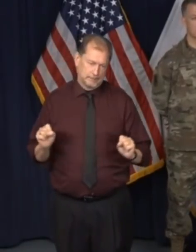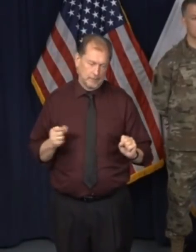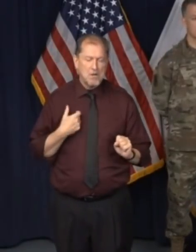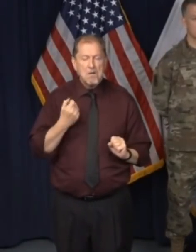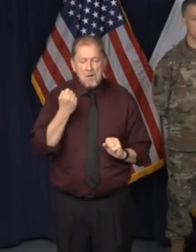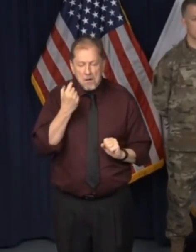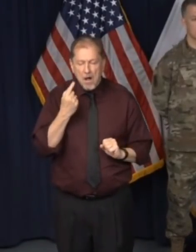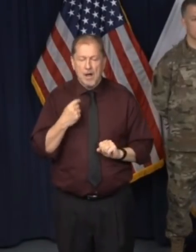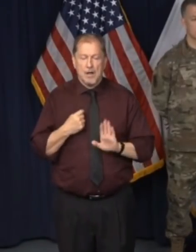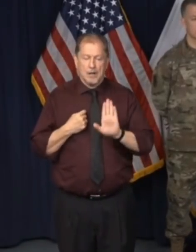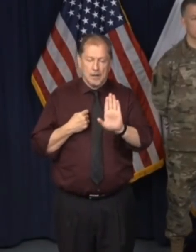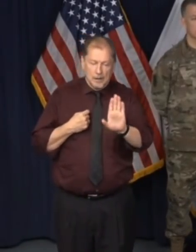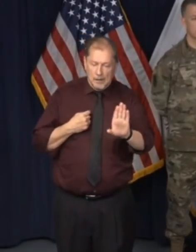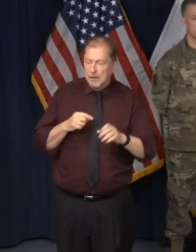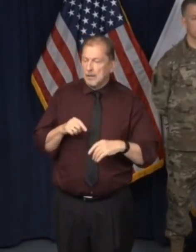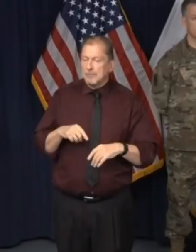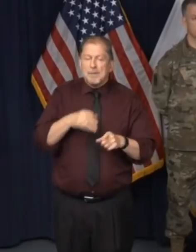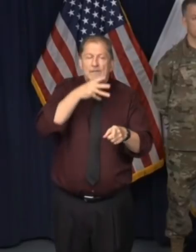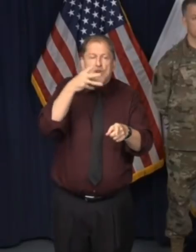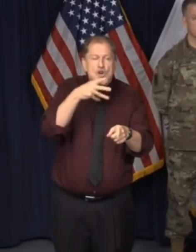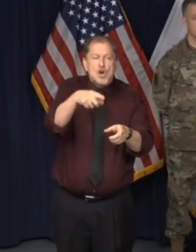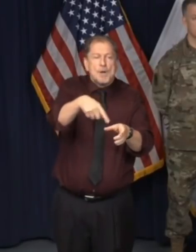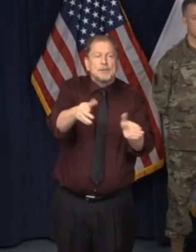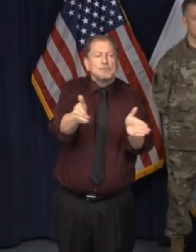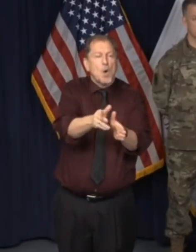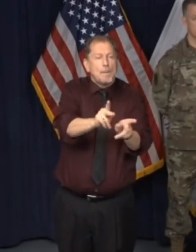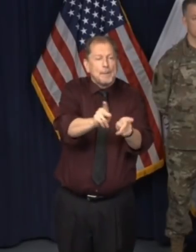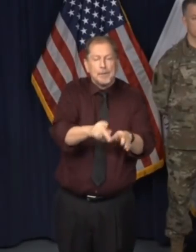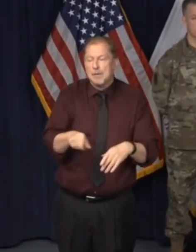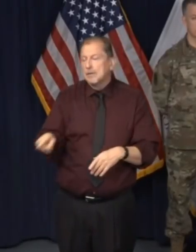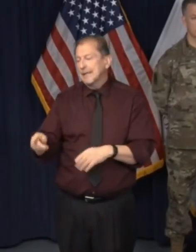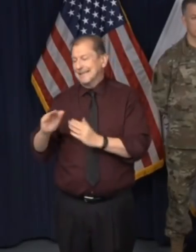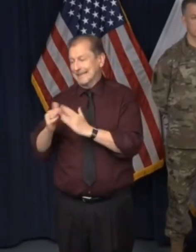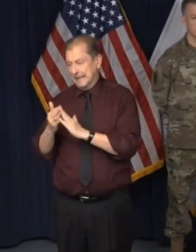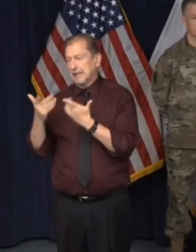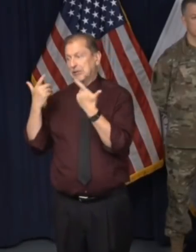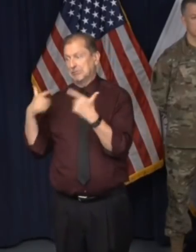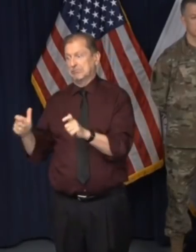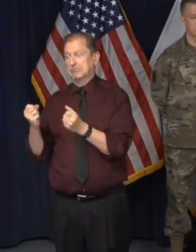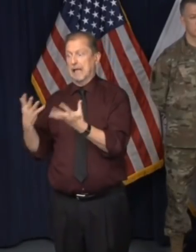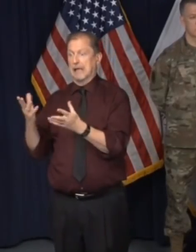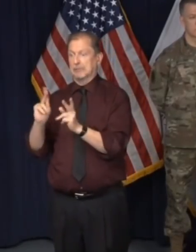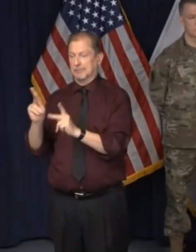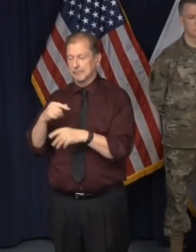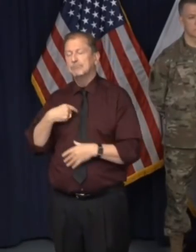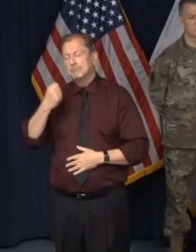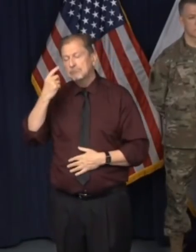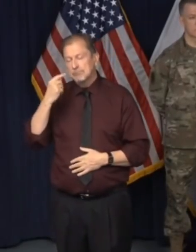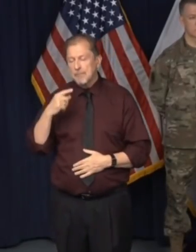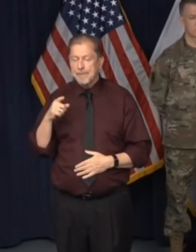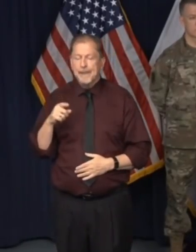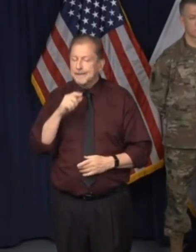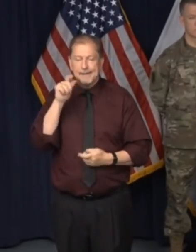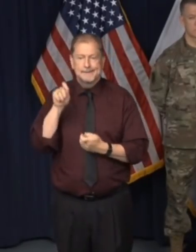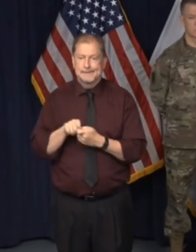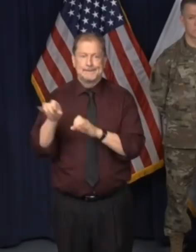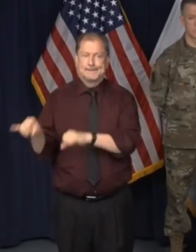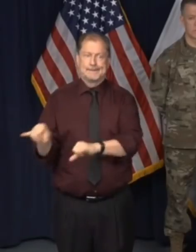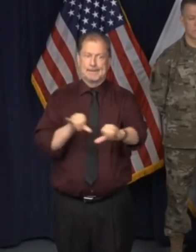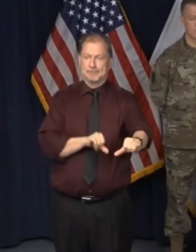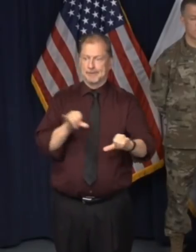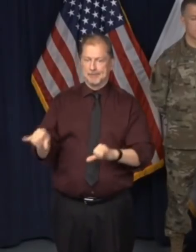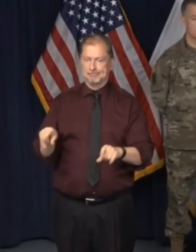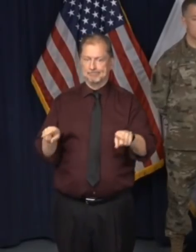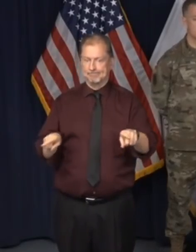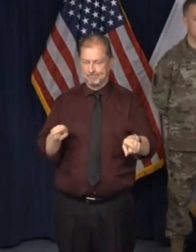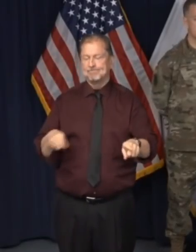understand the difference between living in a rural community and living in an urban community. And no, I really do understand that, you know, uh, that,